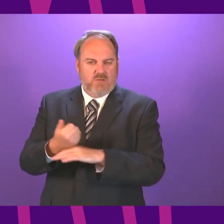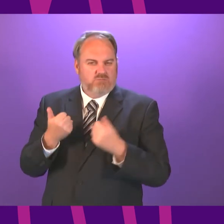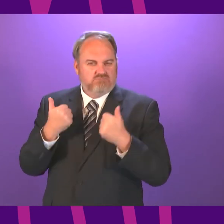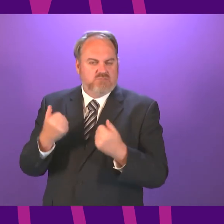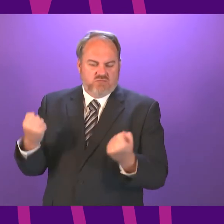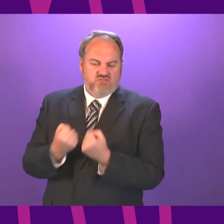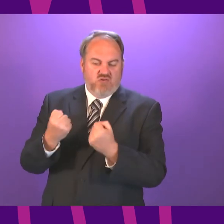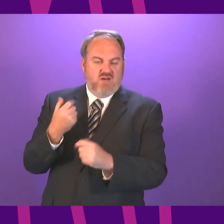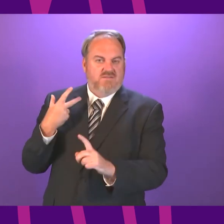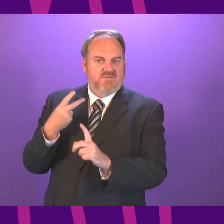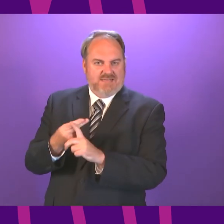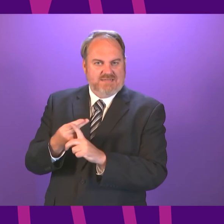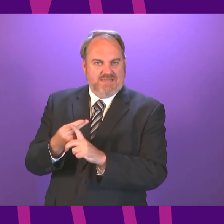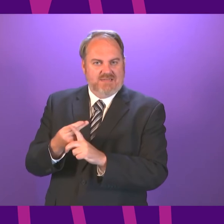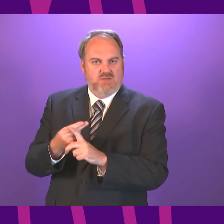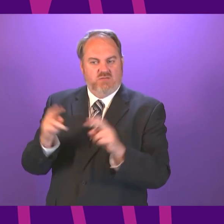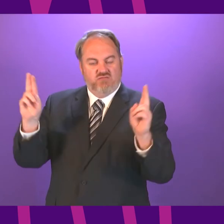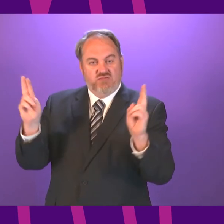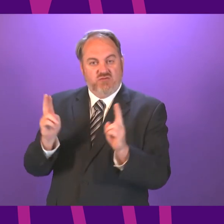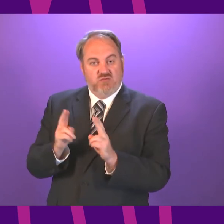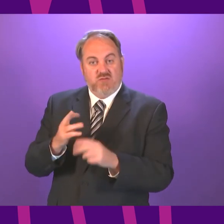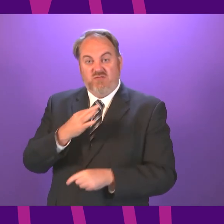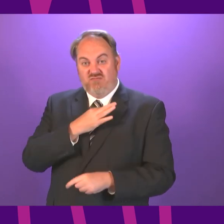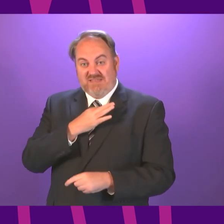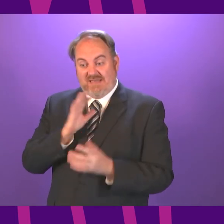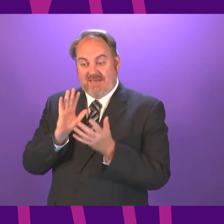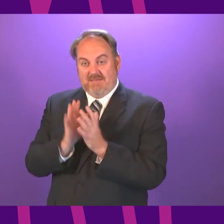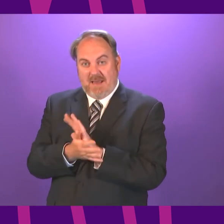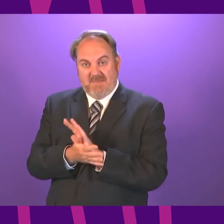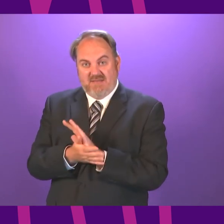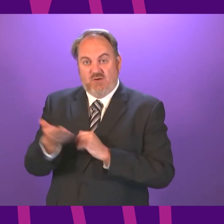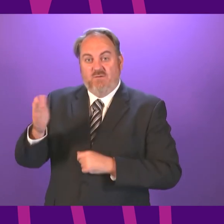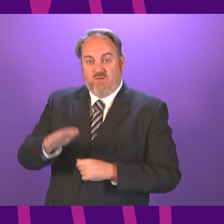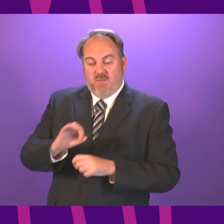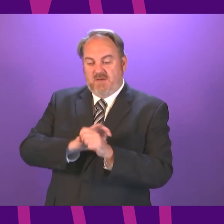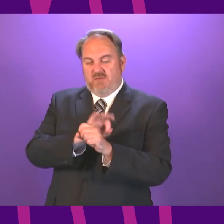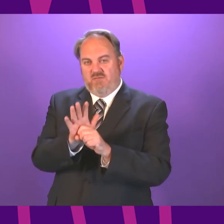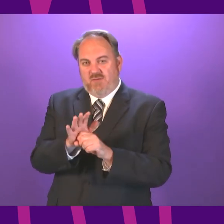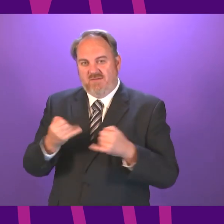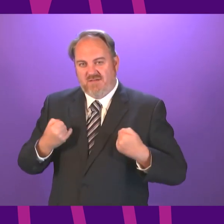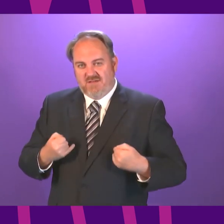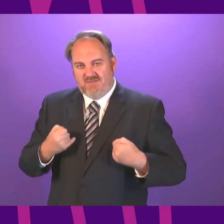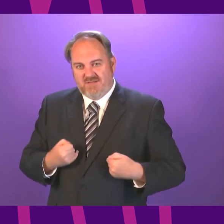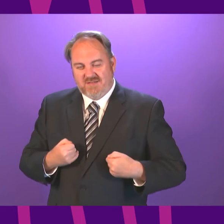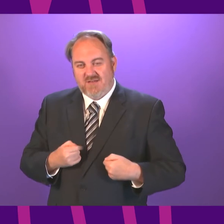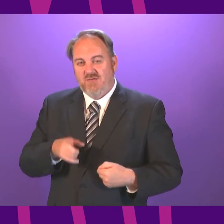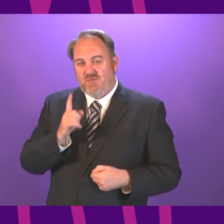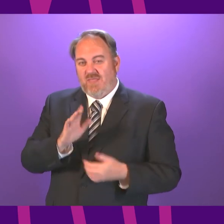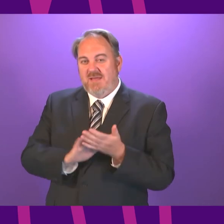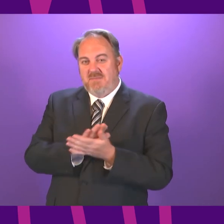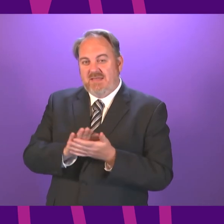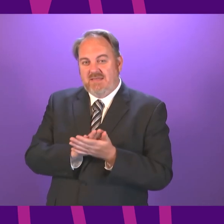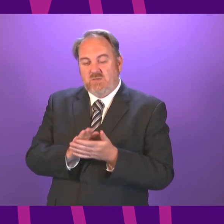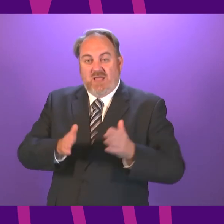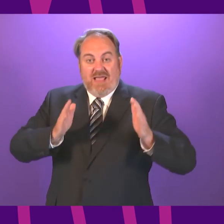helps to mitigate the harm of the virus. And therefore, to continue to seek to suppress to the lowest possible level becomes